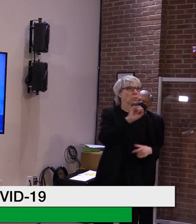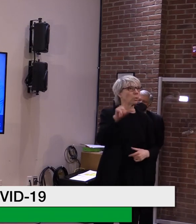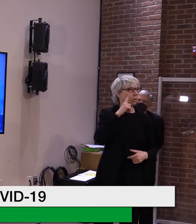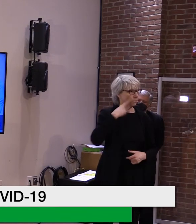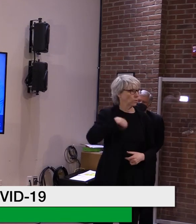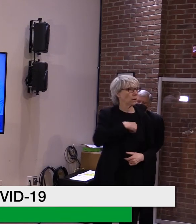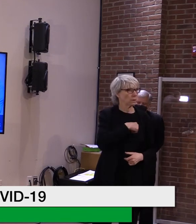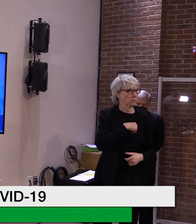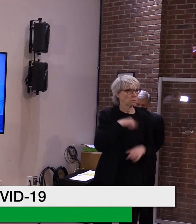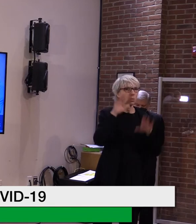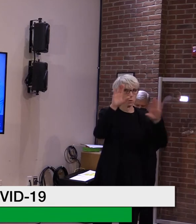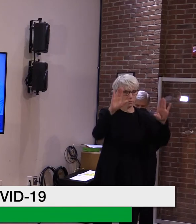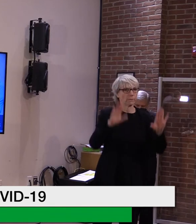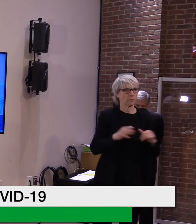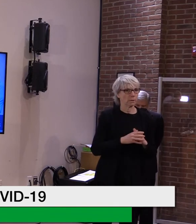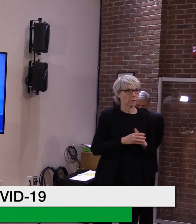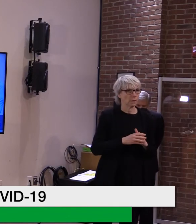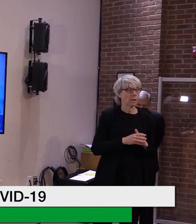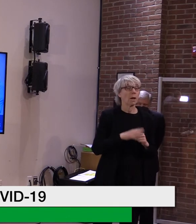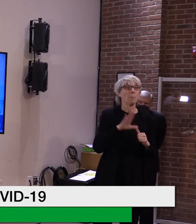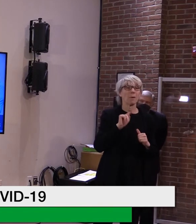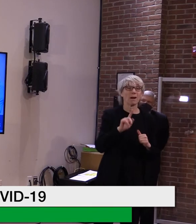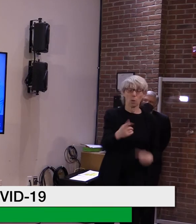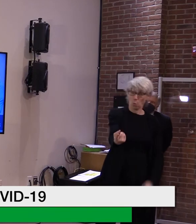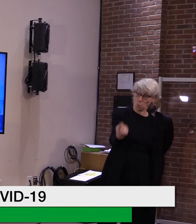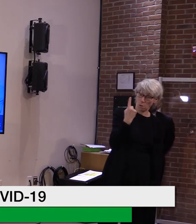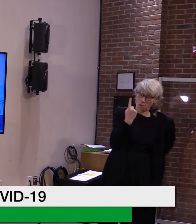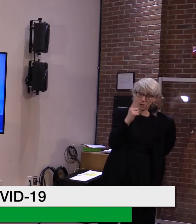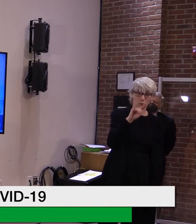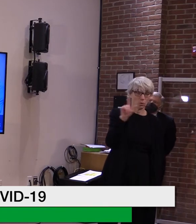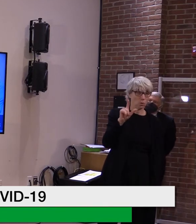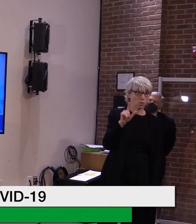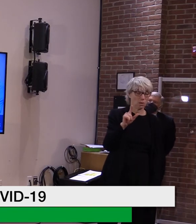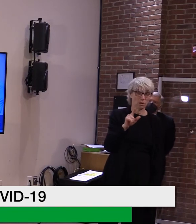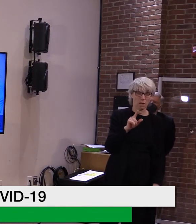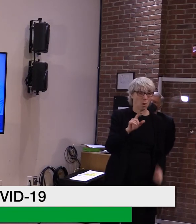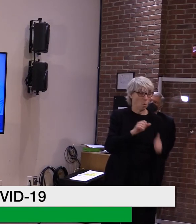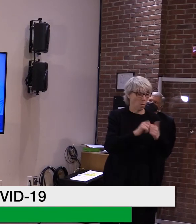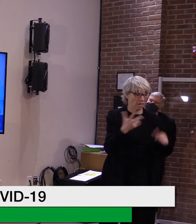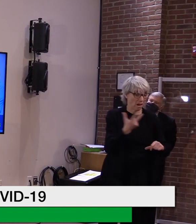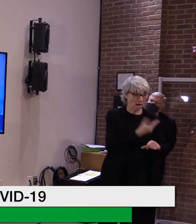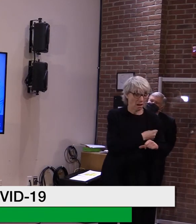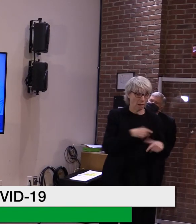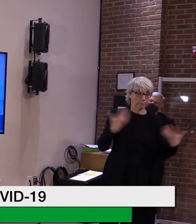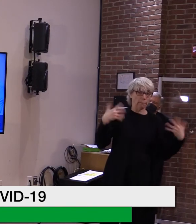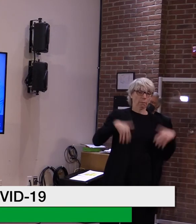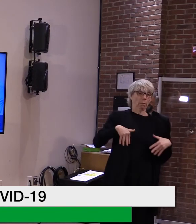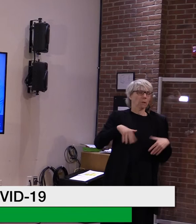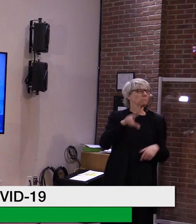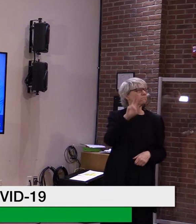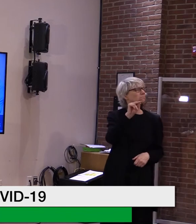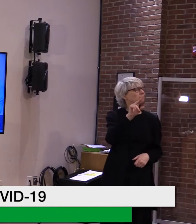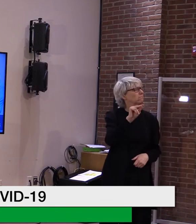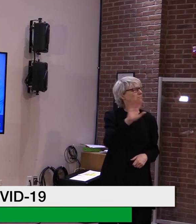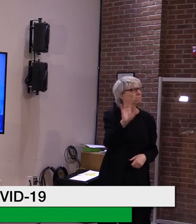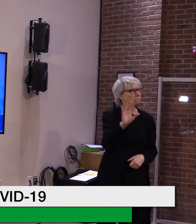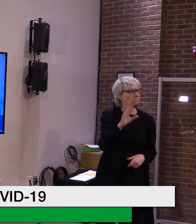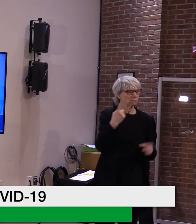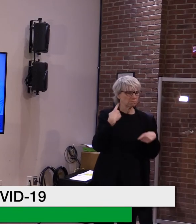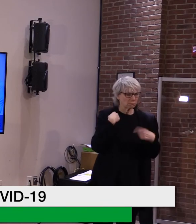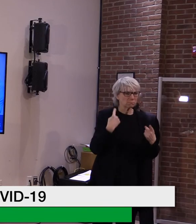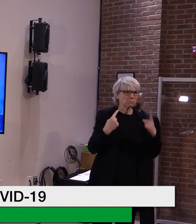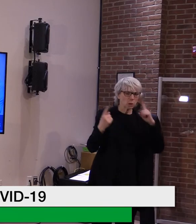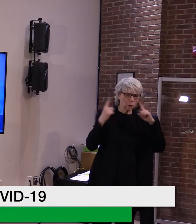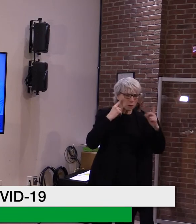to moving forward. But it is not the prerequisite. Um, none of the guidance that's come out from anywhere has